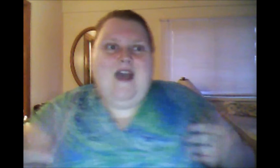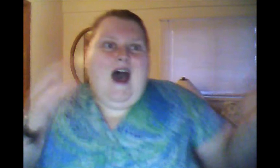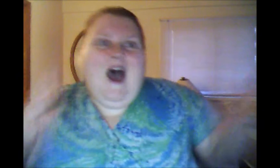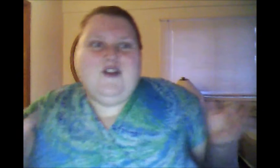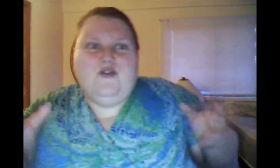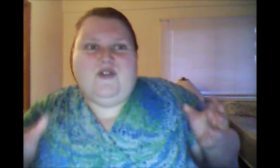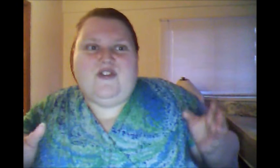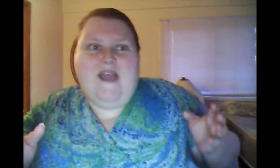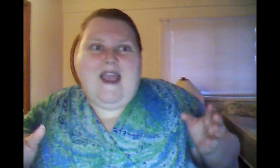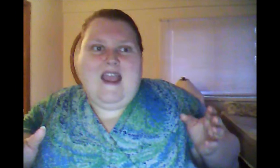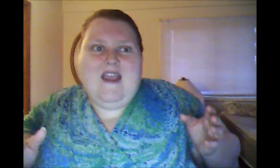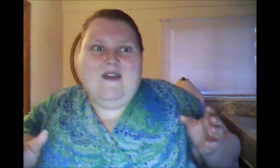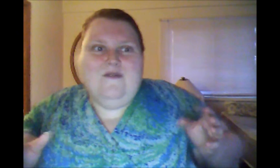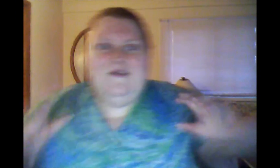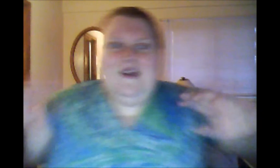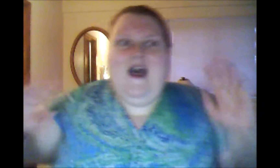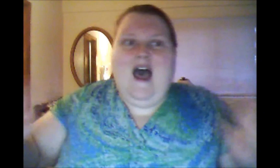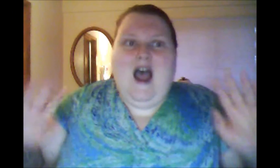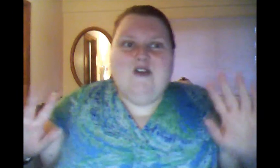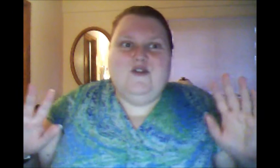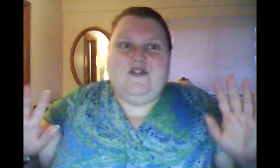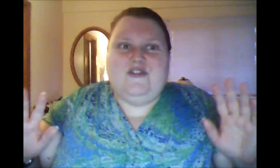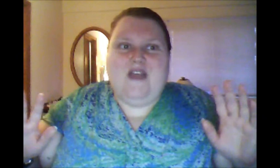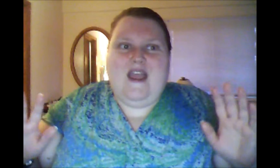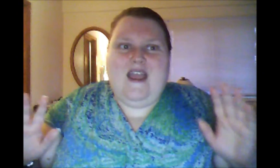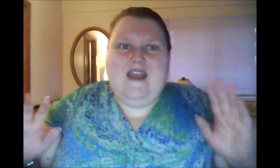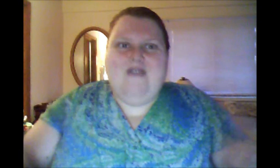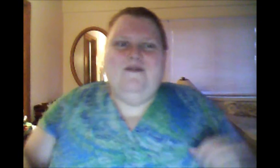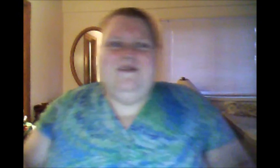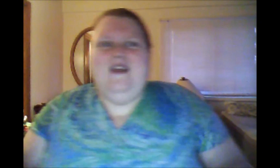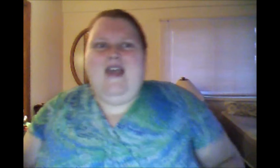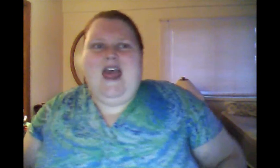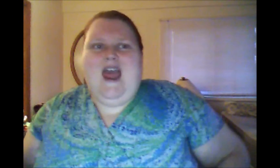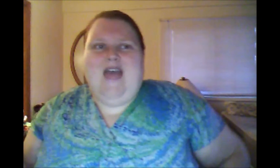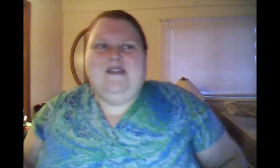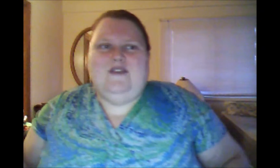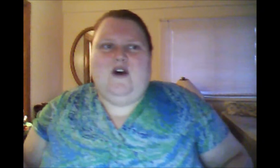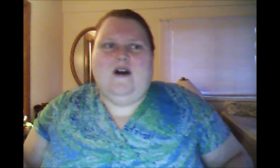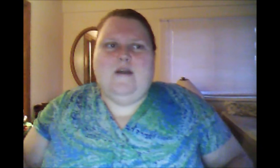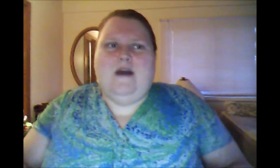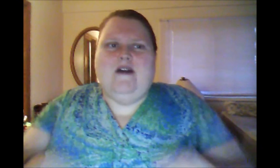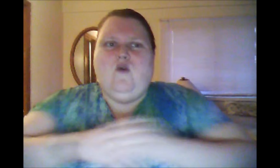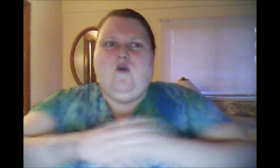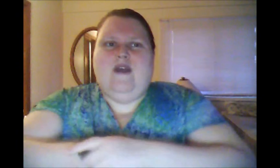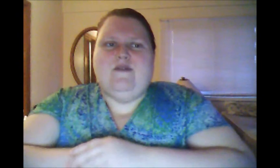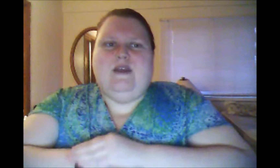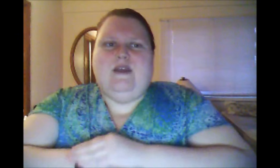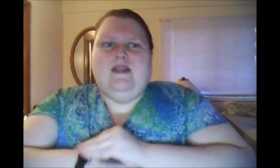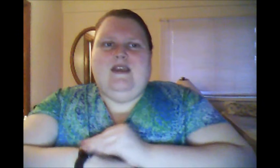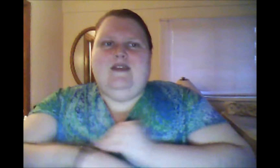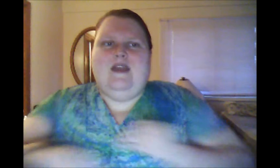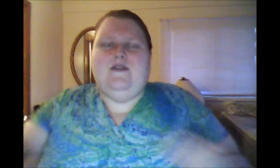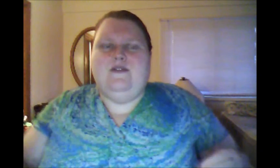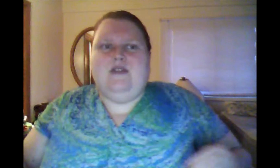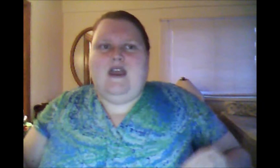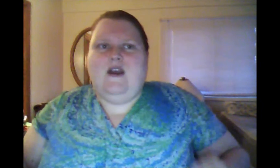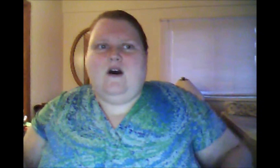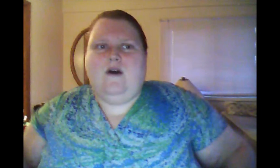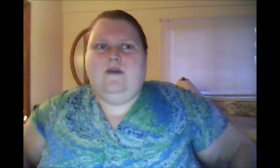Are you saved? Are you saved? And they talk about it quite frequently, and they always